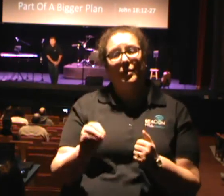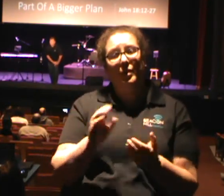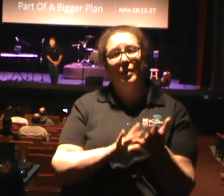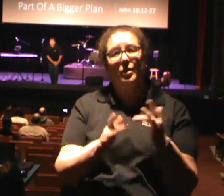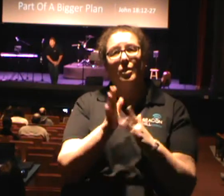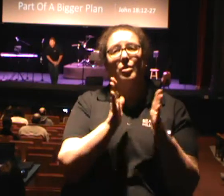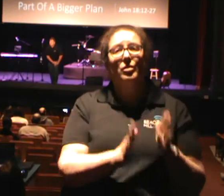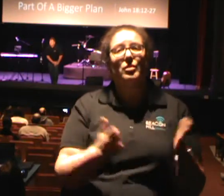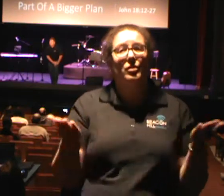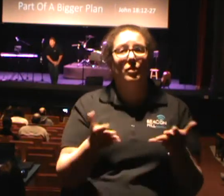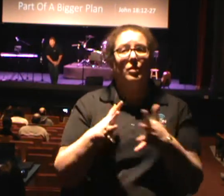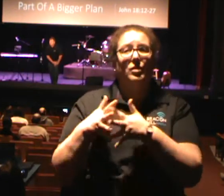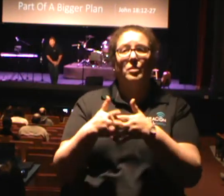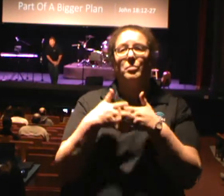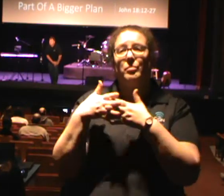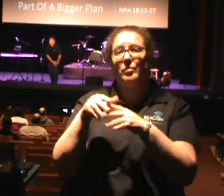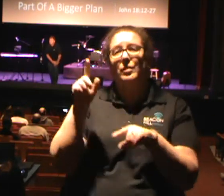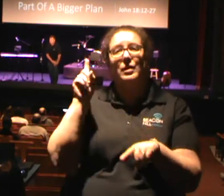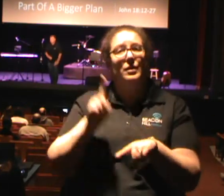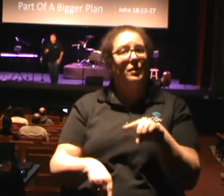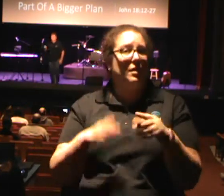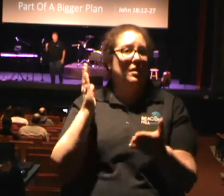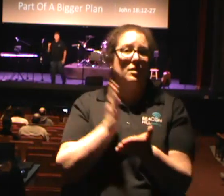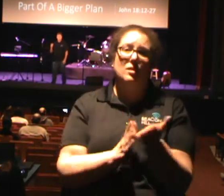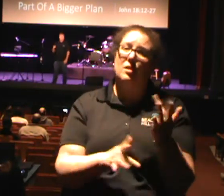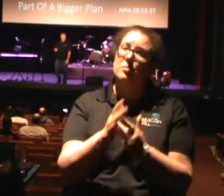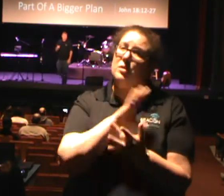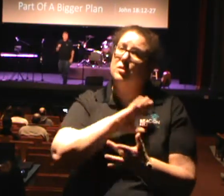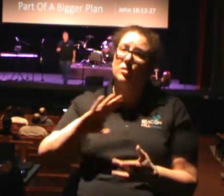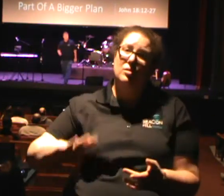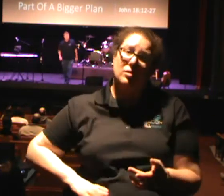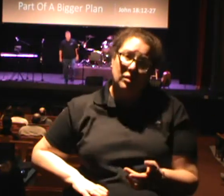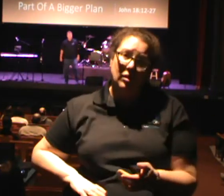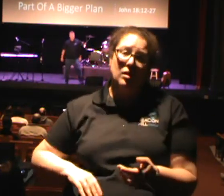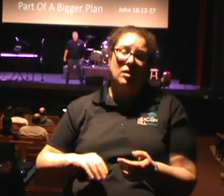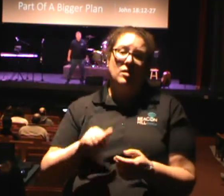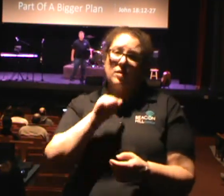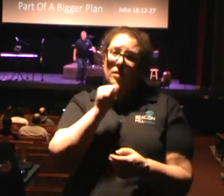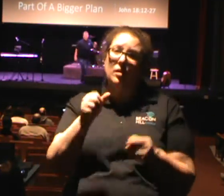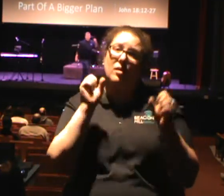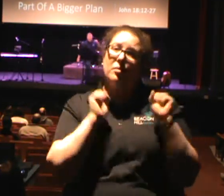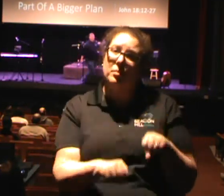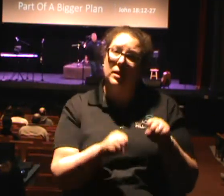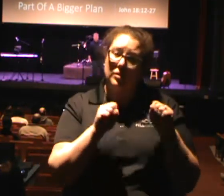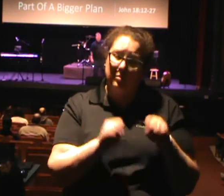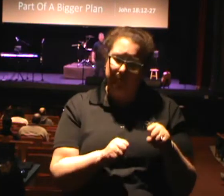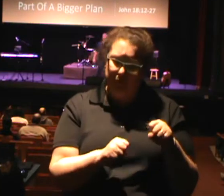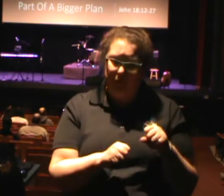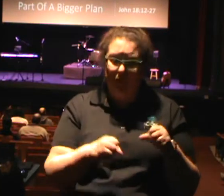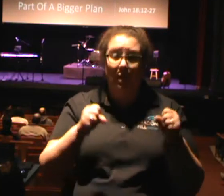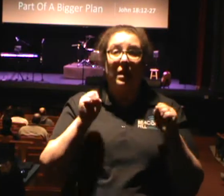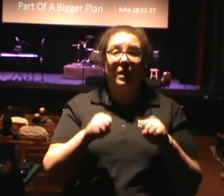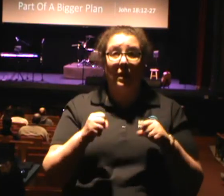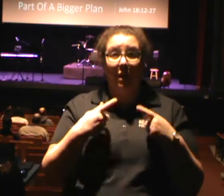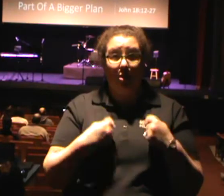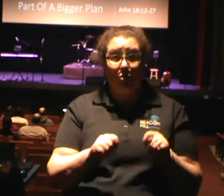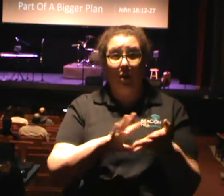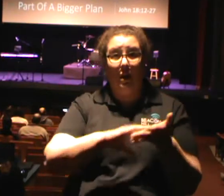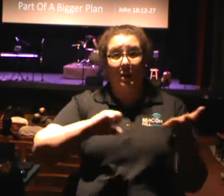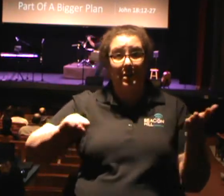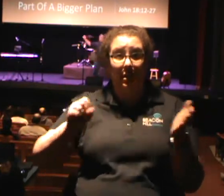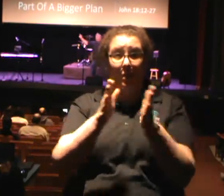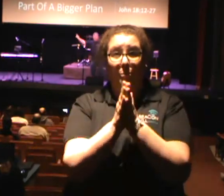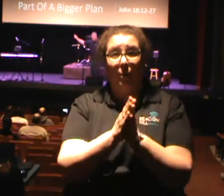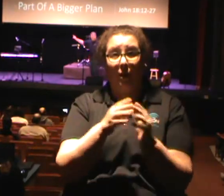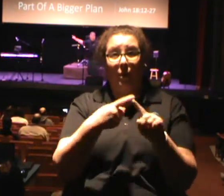can't stop Jesus Christ, church. It is impossible to stop Jesus Christ. You can try to take prayer out of school,